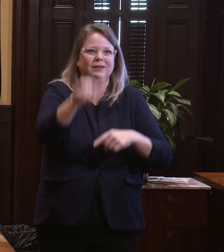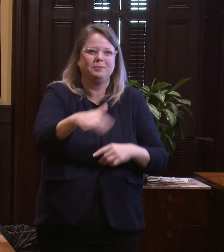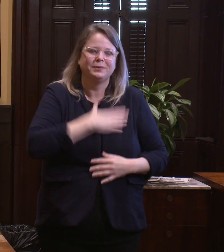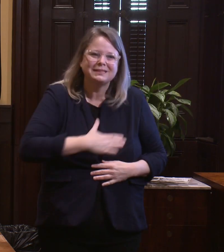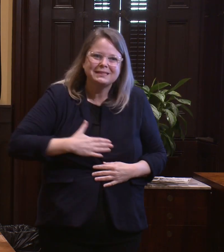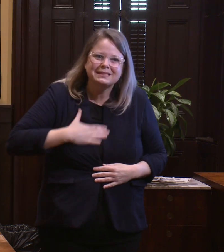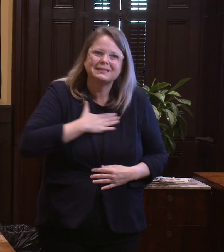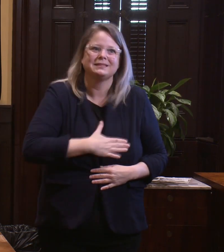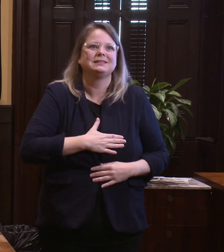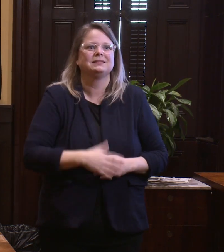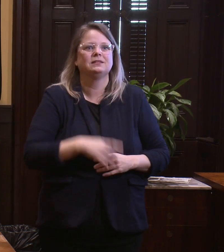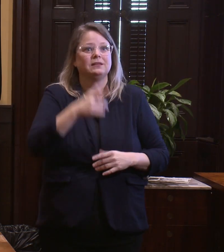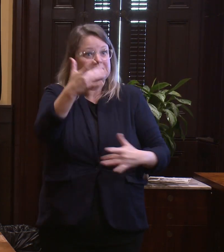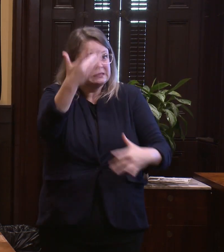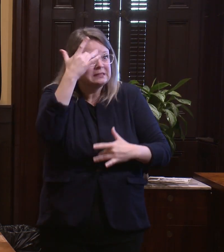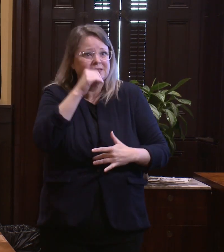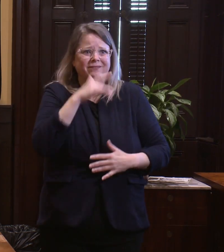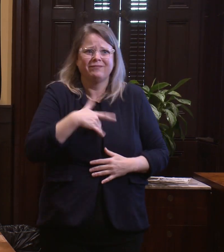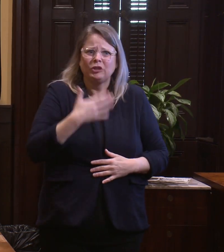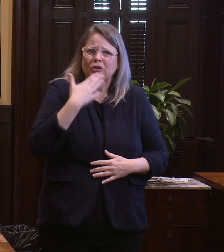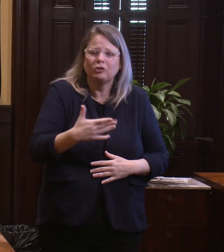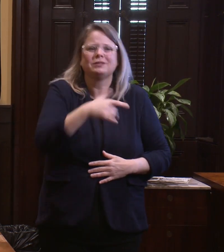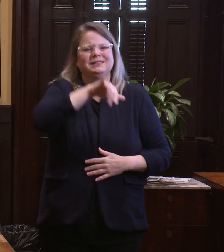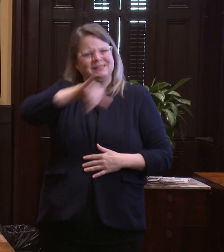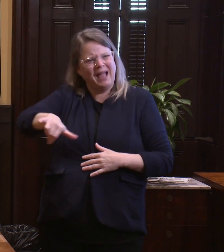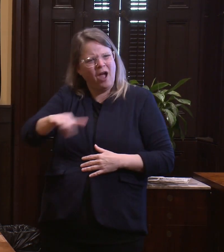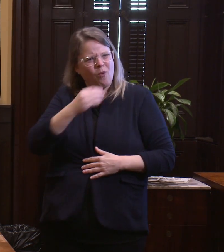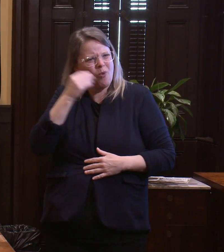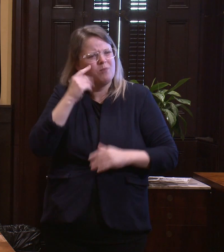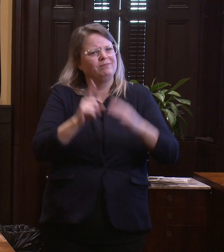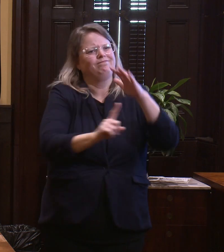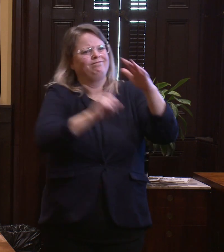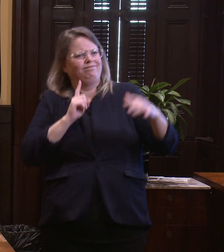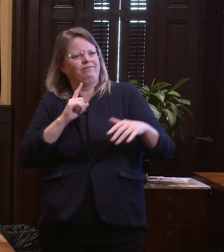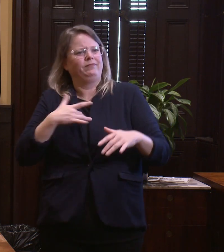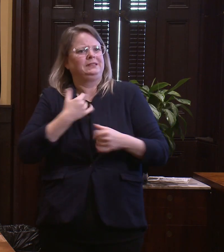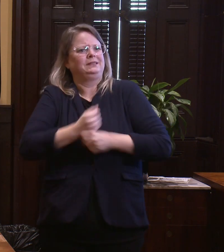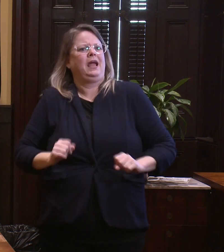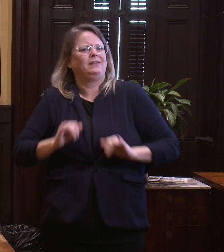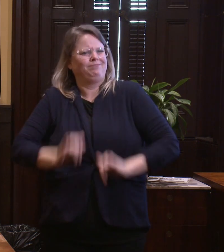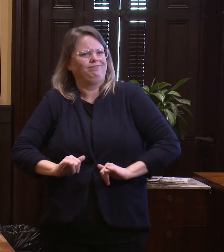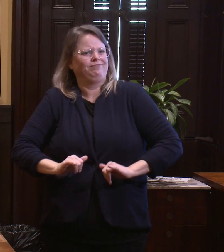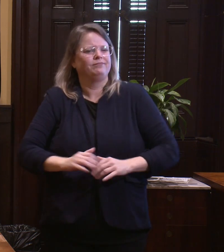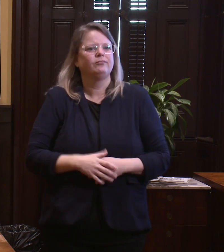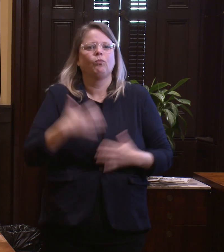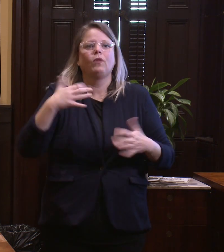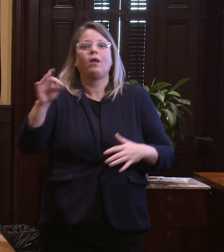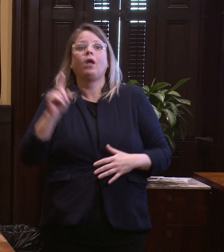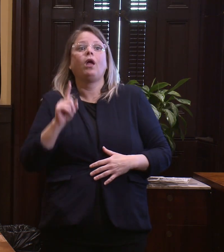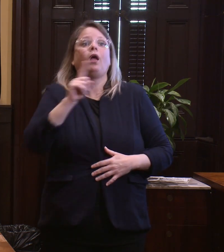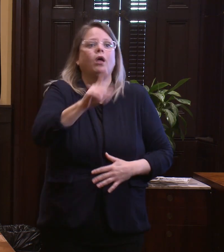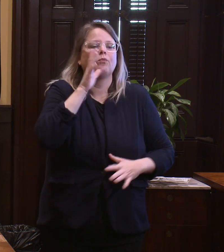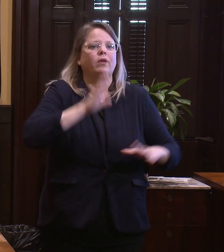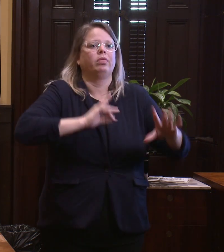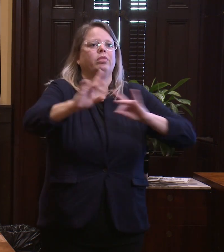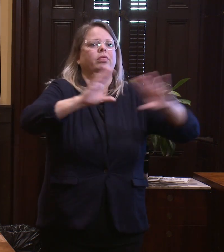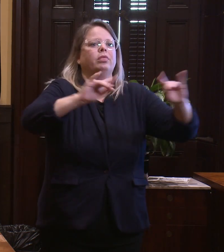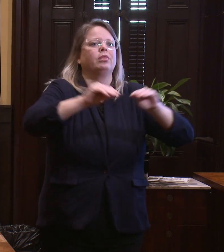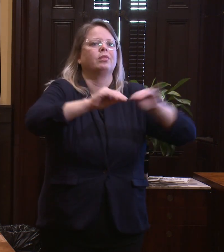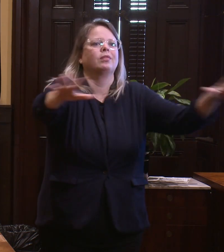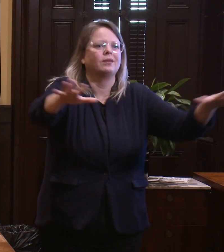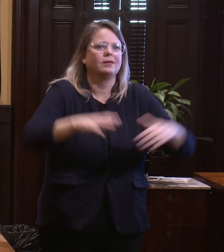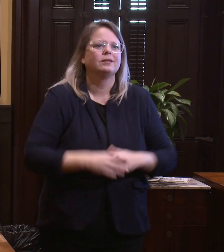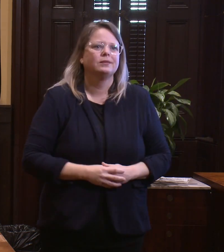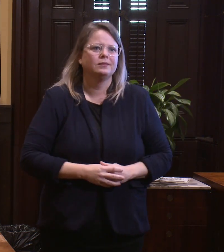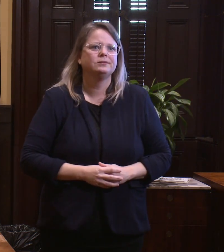yourself so that others in your family or your friends will not get the COVID-19. So again, thank you to all the residents that are